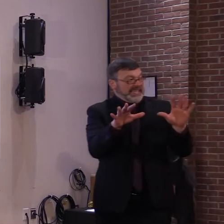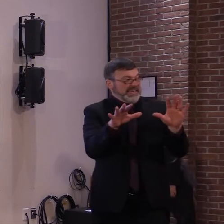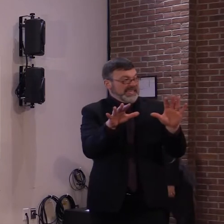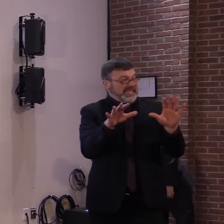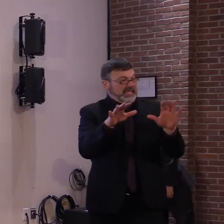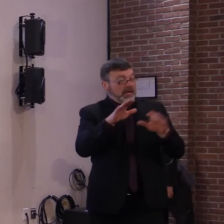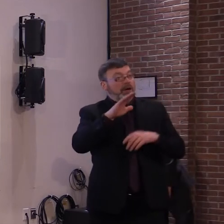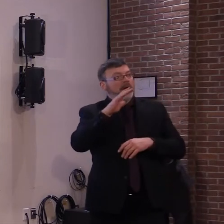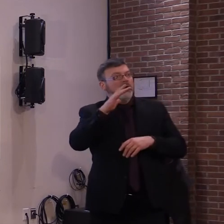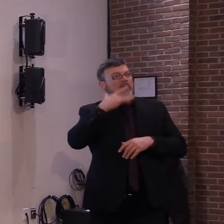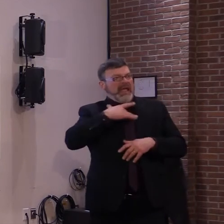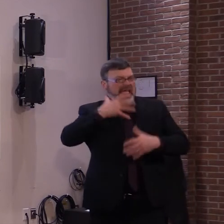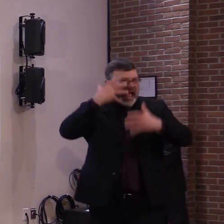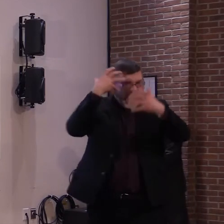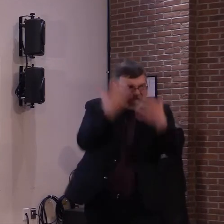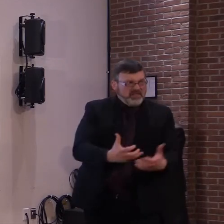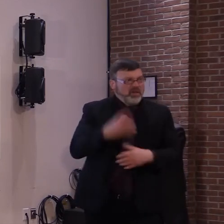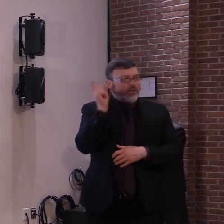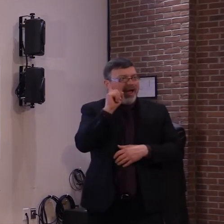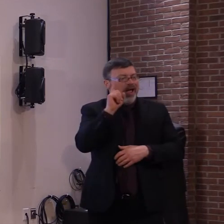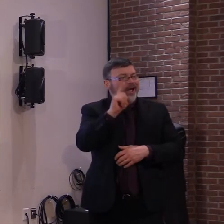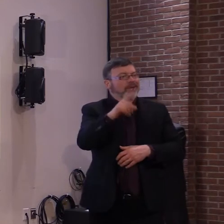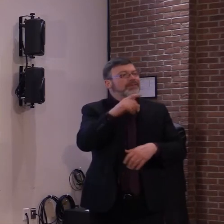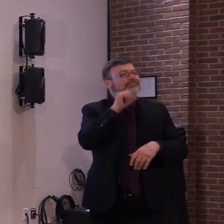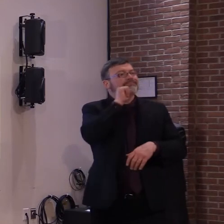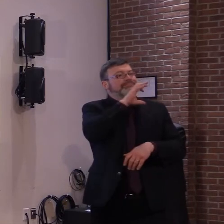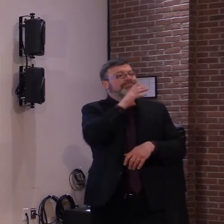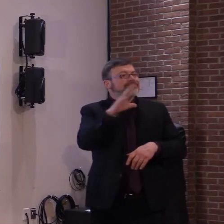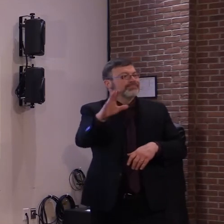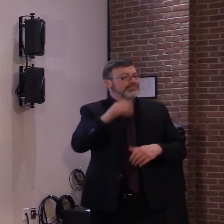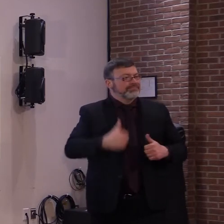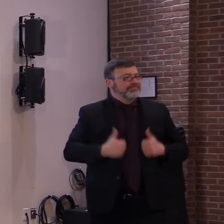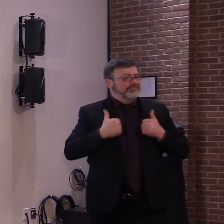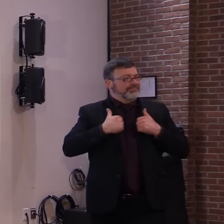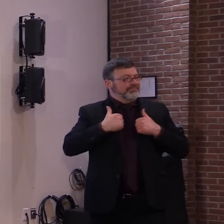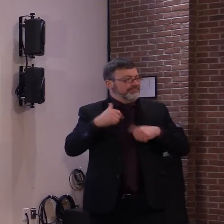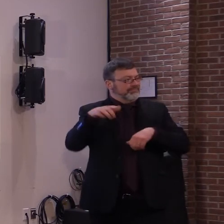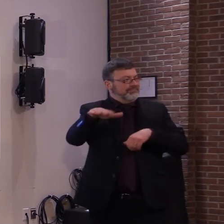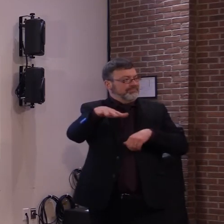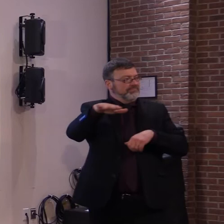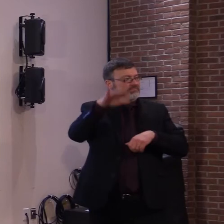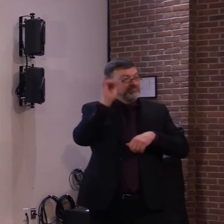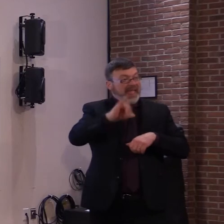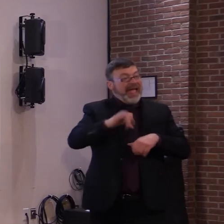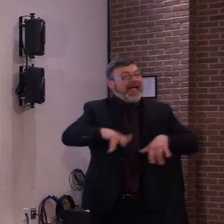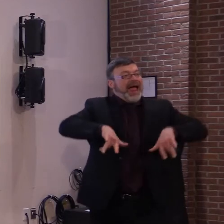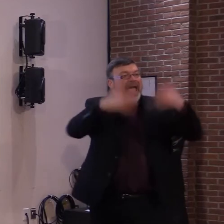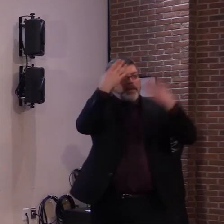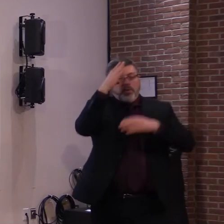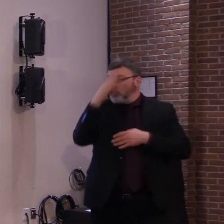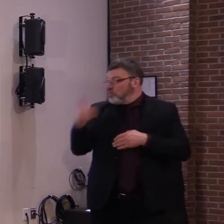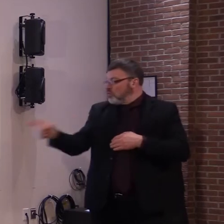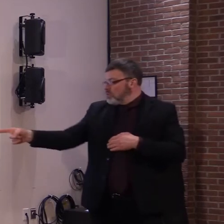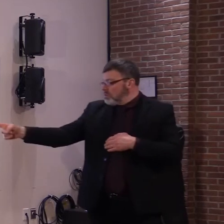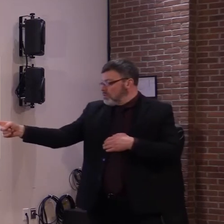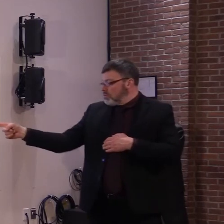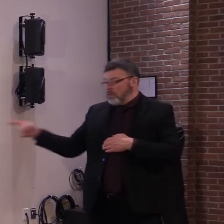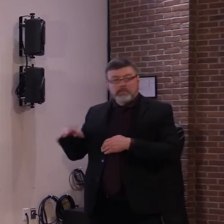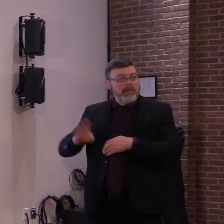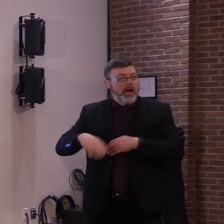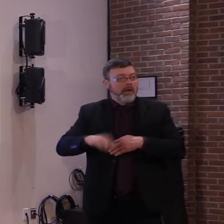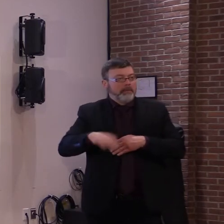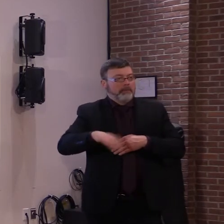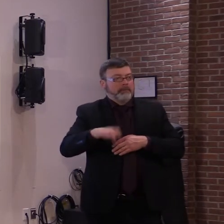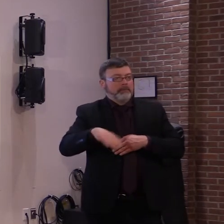They are in light blue. And as I've alluded to in previous press conferences recently, they are